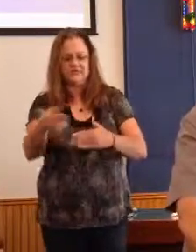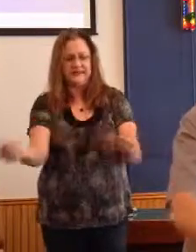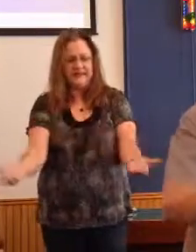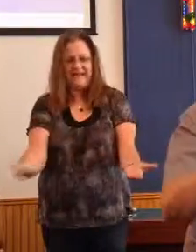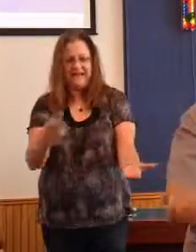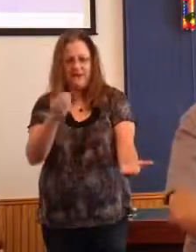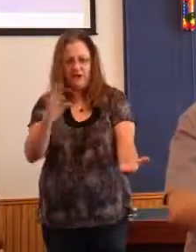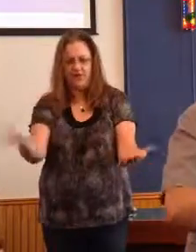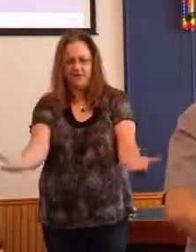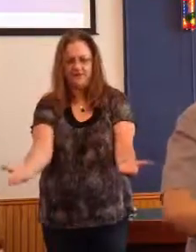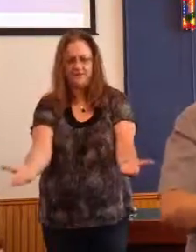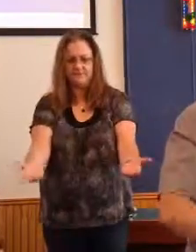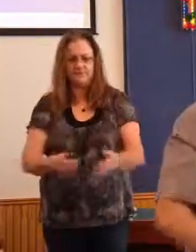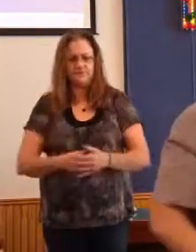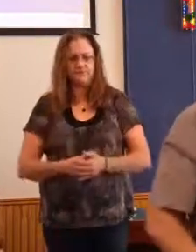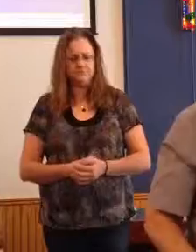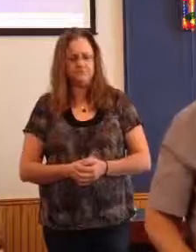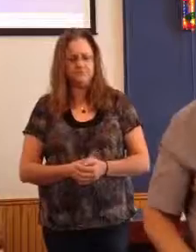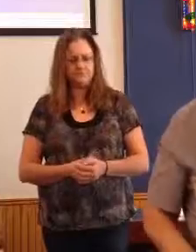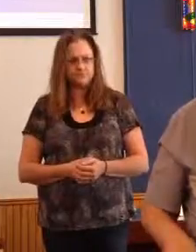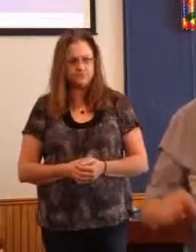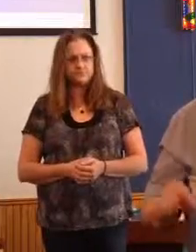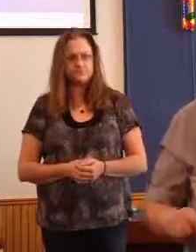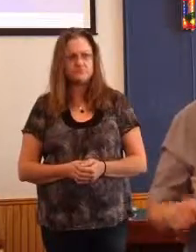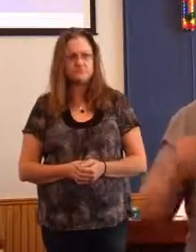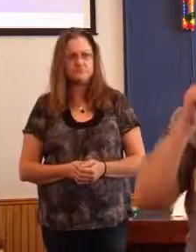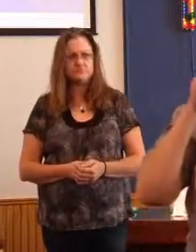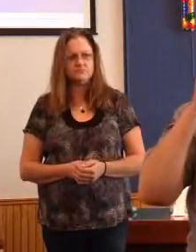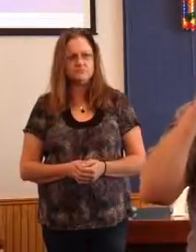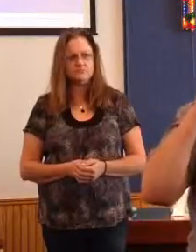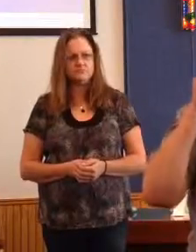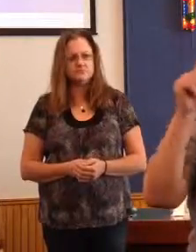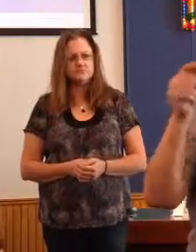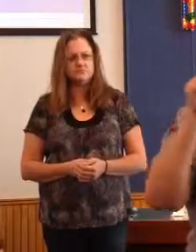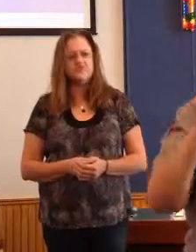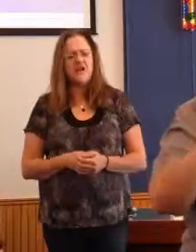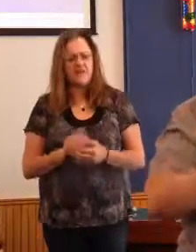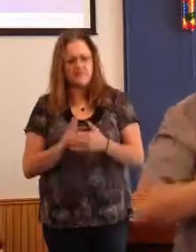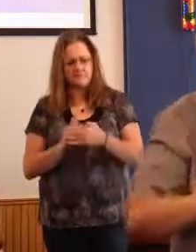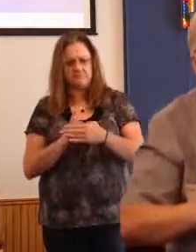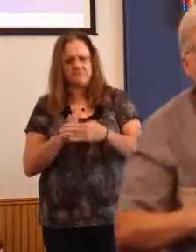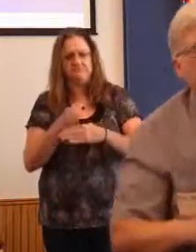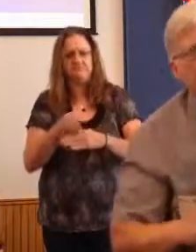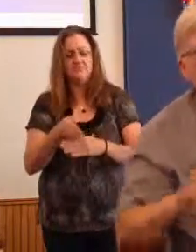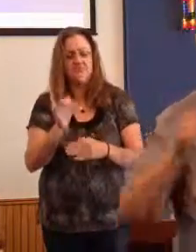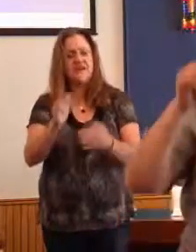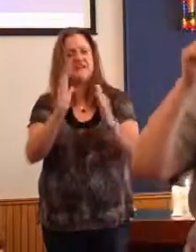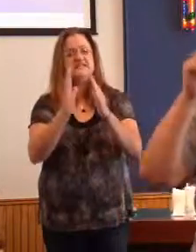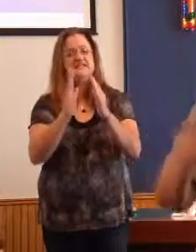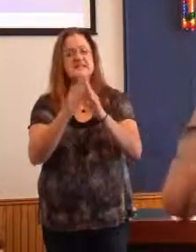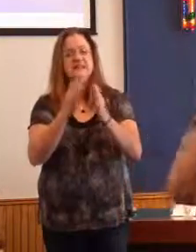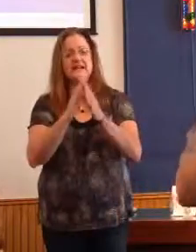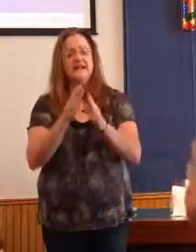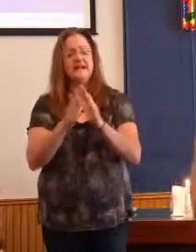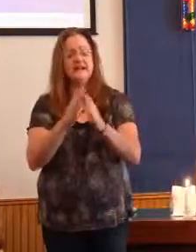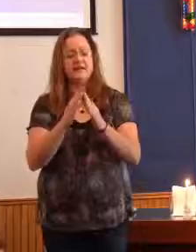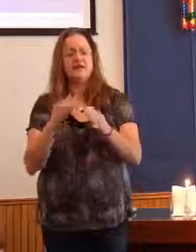Cross the river here. And attack a city that you may be familiar with. Let's see. Joshua fit the battle